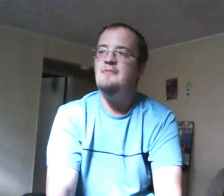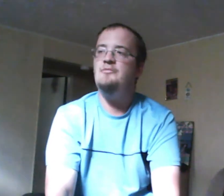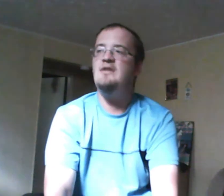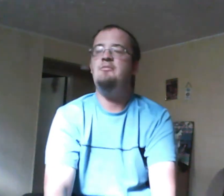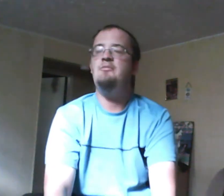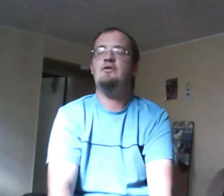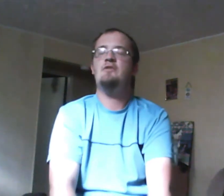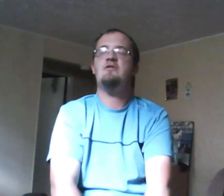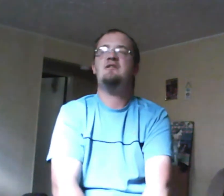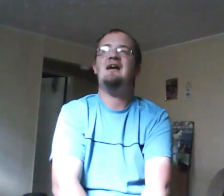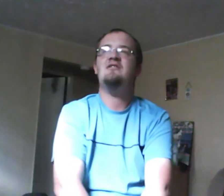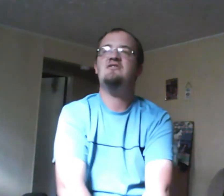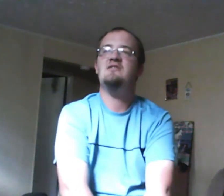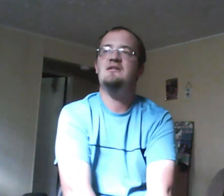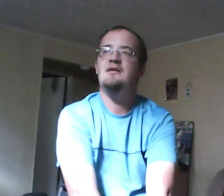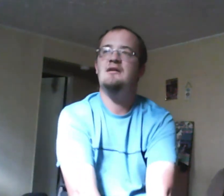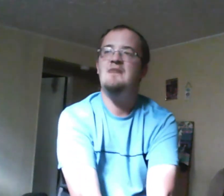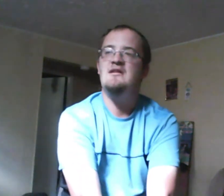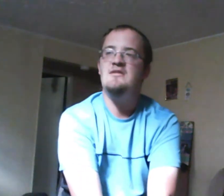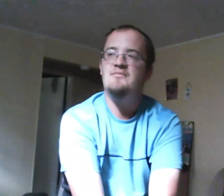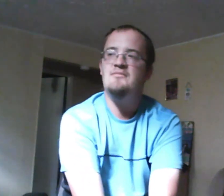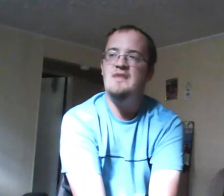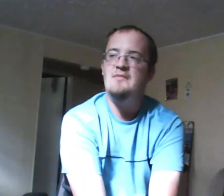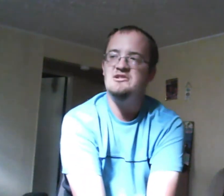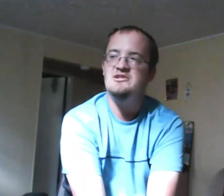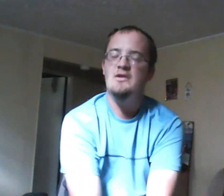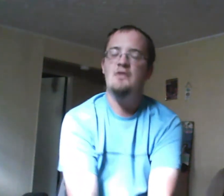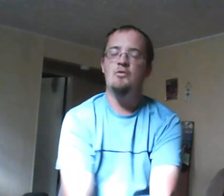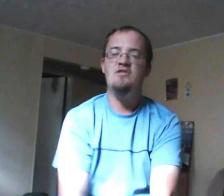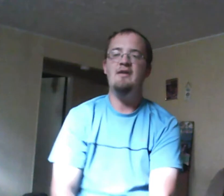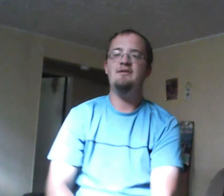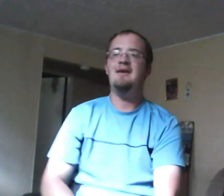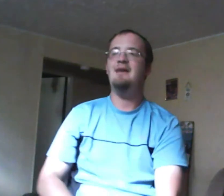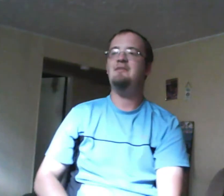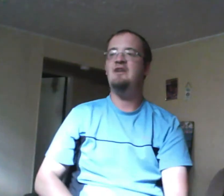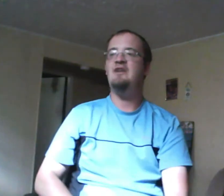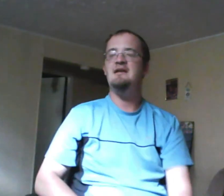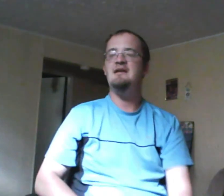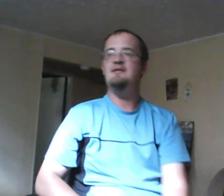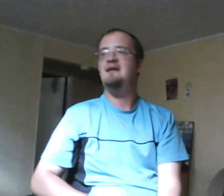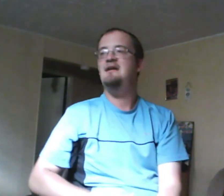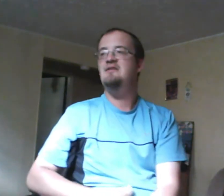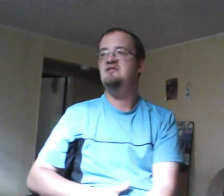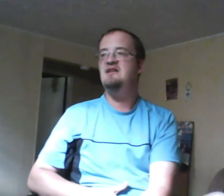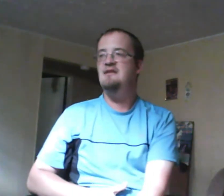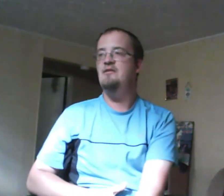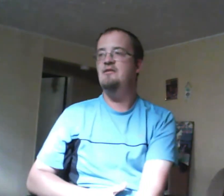with her over a text and Maya doesn't think that much worst of all Cam is found by Eli in the JT York Memorial